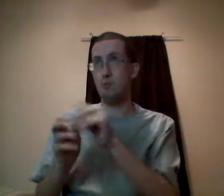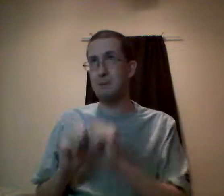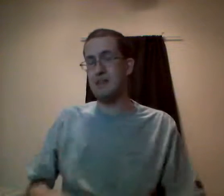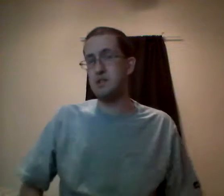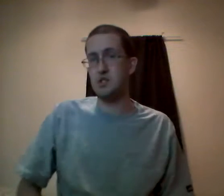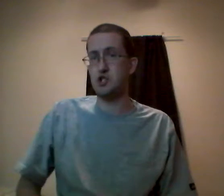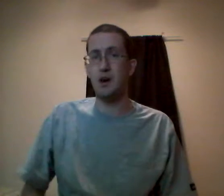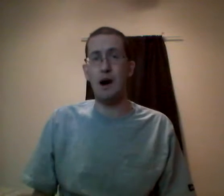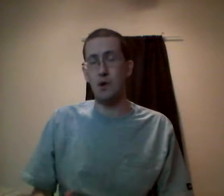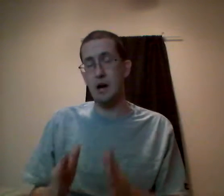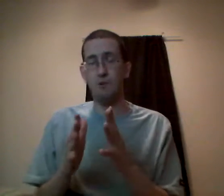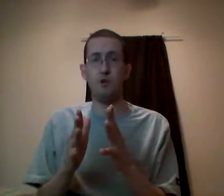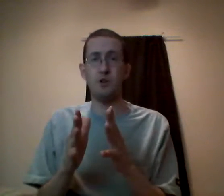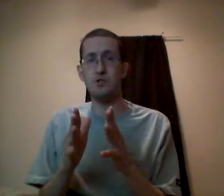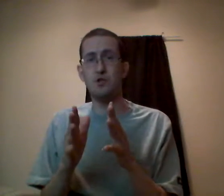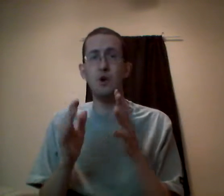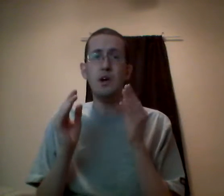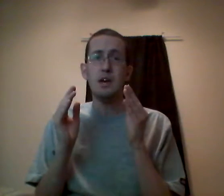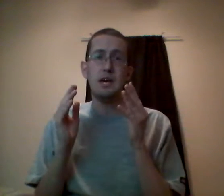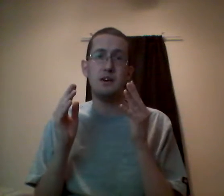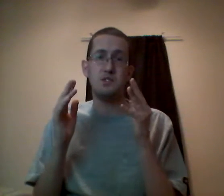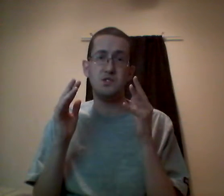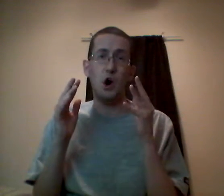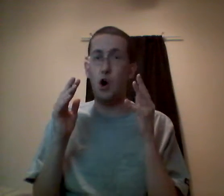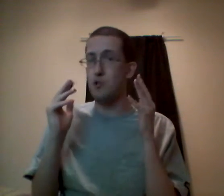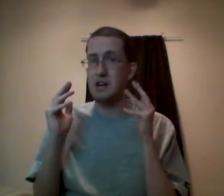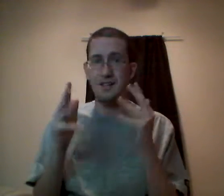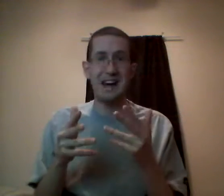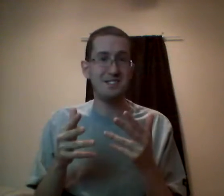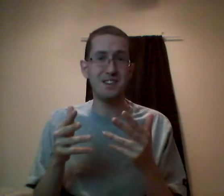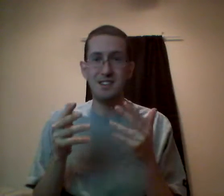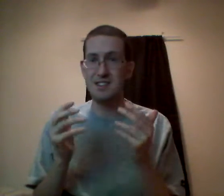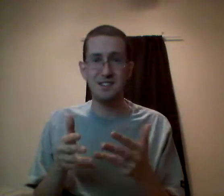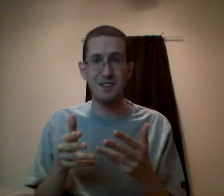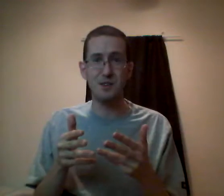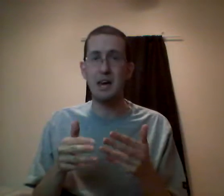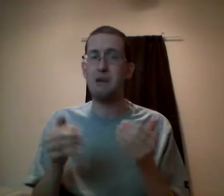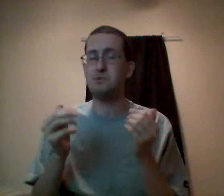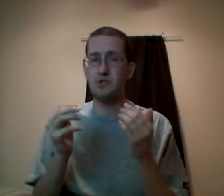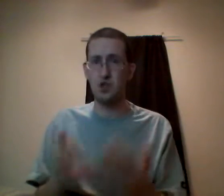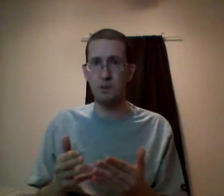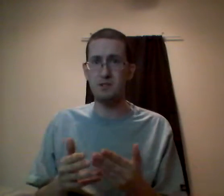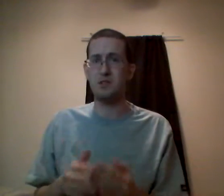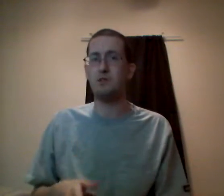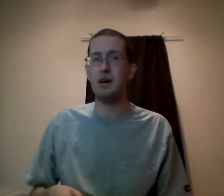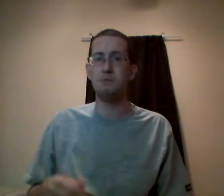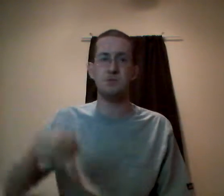abide by that decision. Now what I'm referring to is all the classic Nintendo games, Super Nintendo games